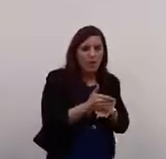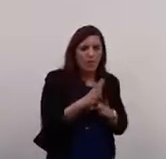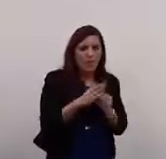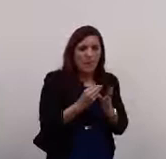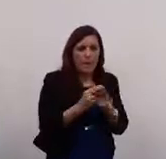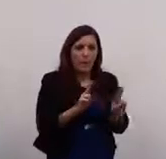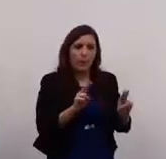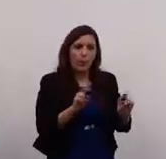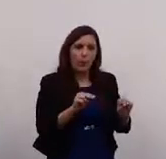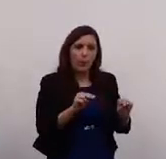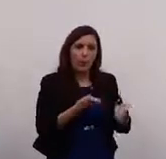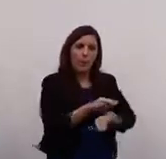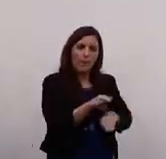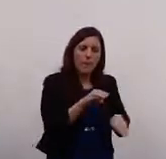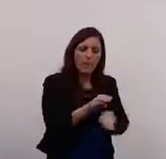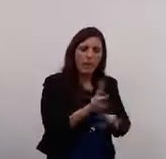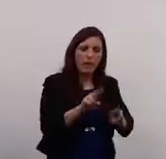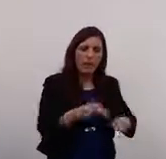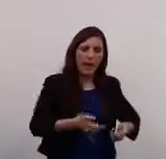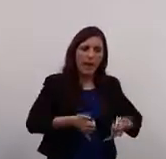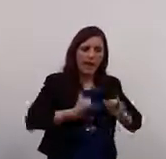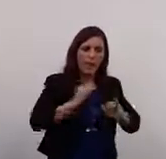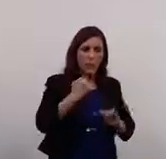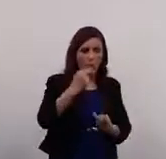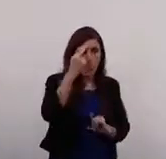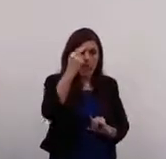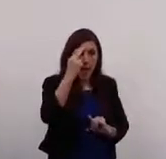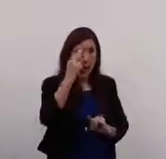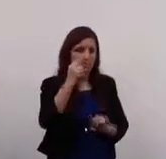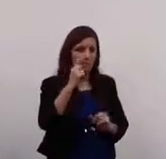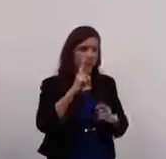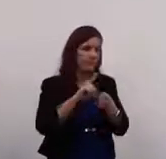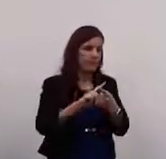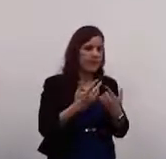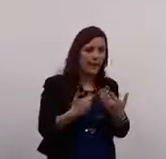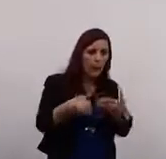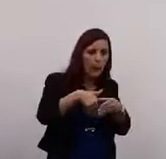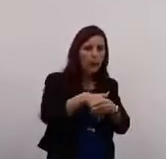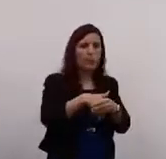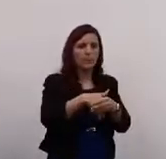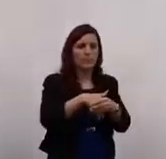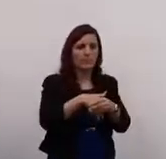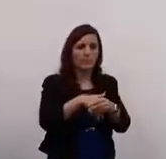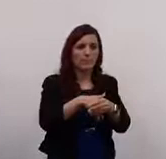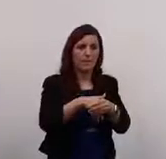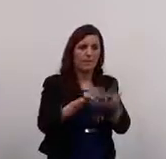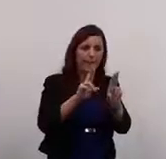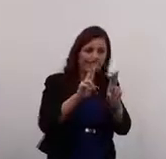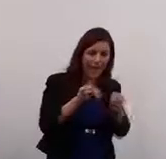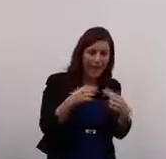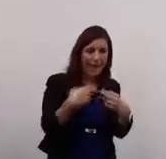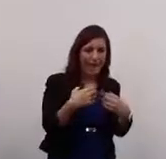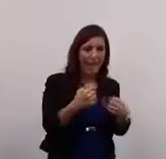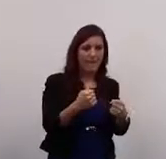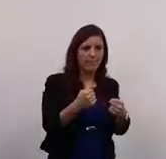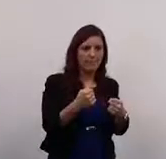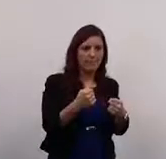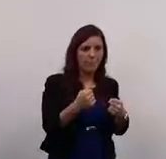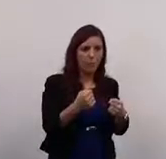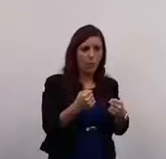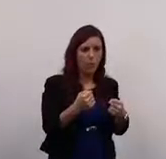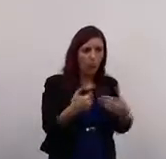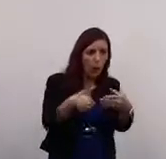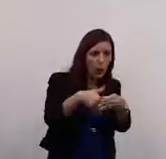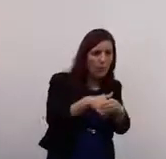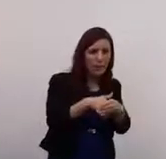new, where people understand that inclusion, you know, can be done in a light touch way, and it